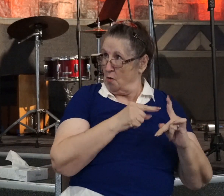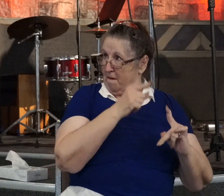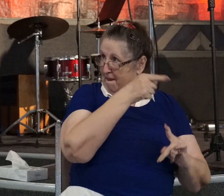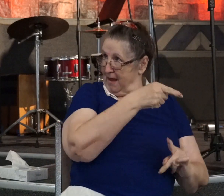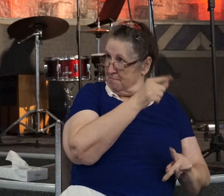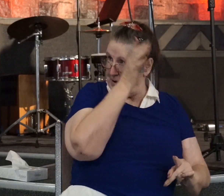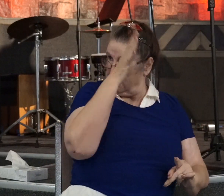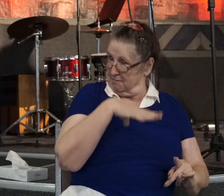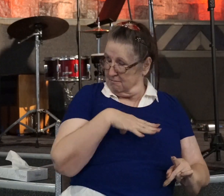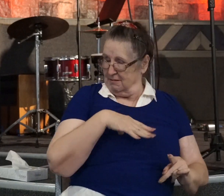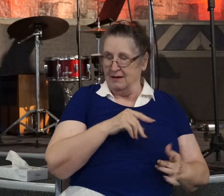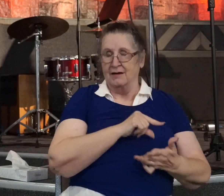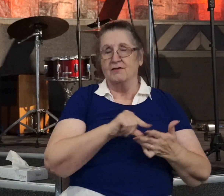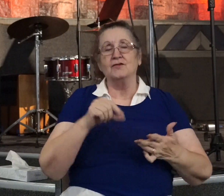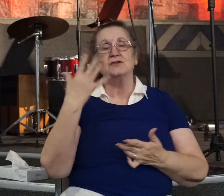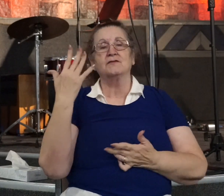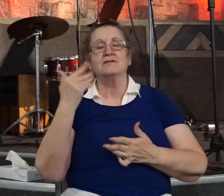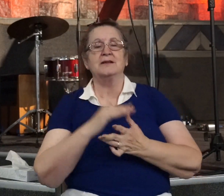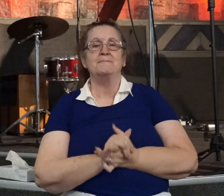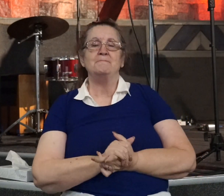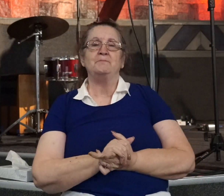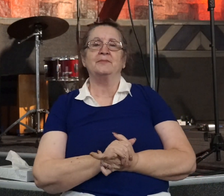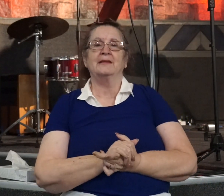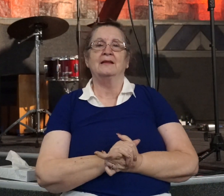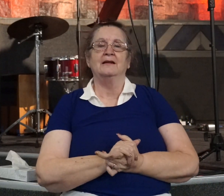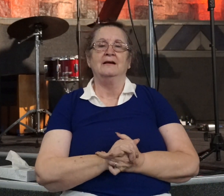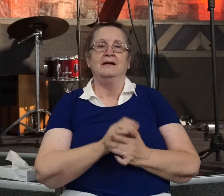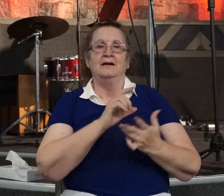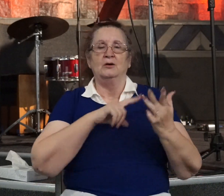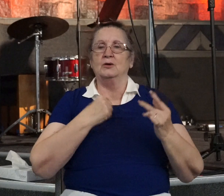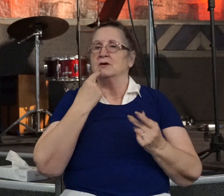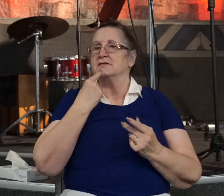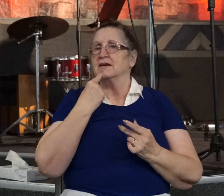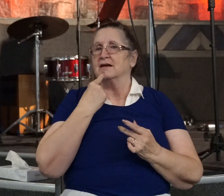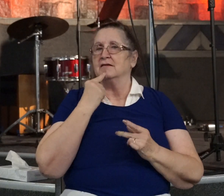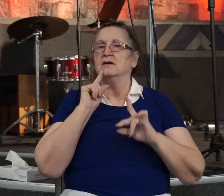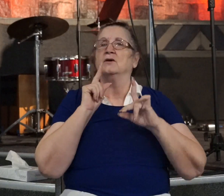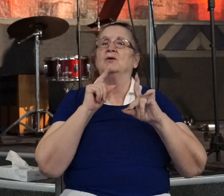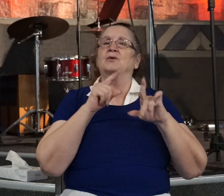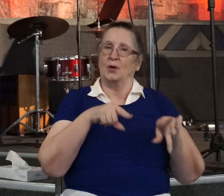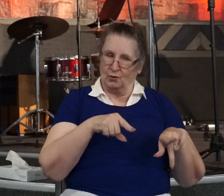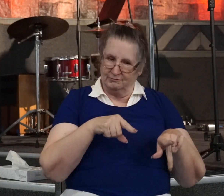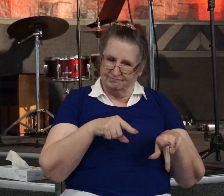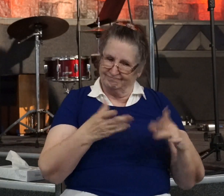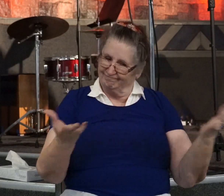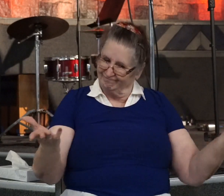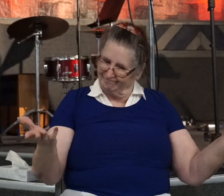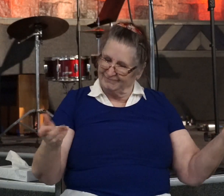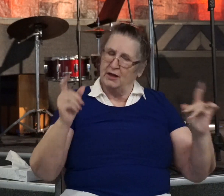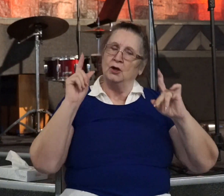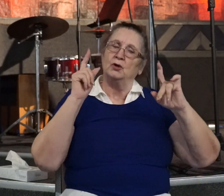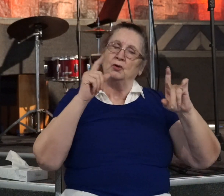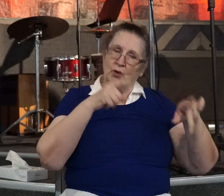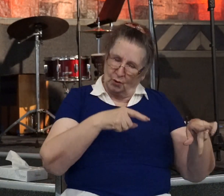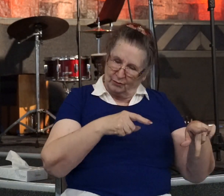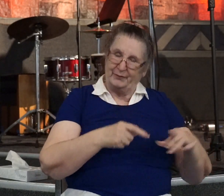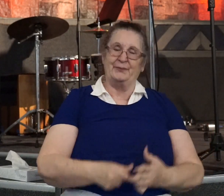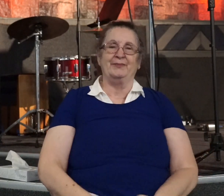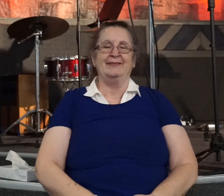Verse 15. But the Lord said to him, go. Go. And then Jesus